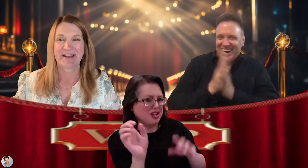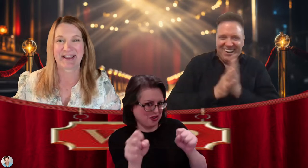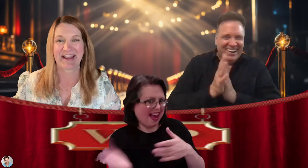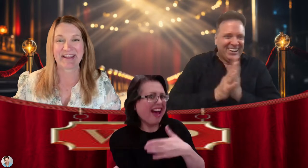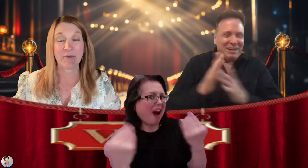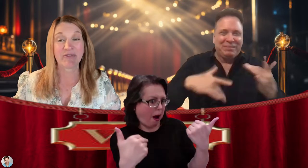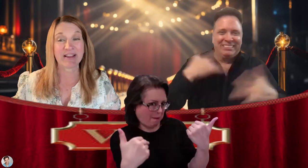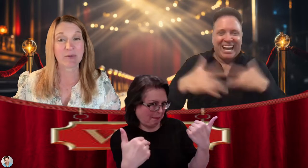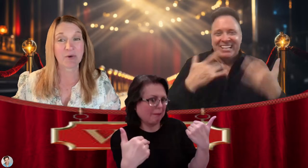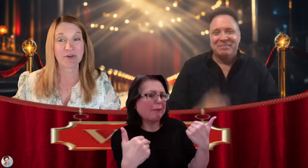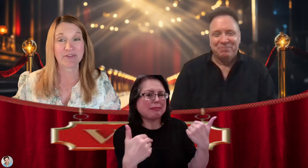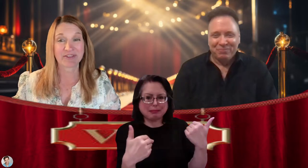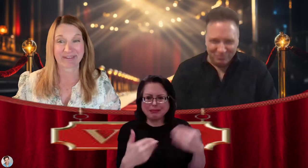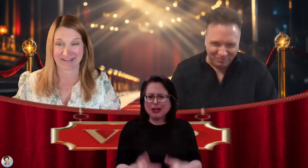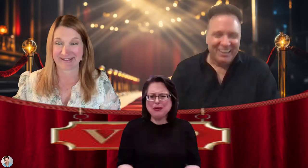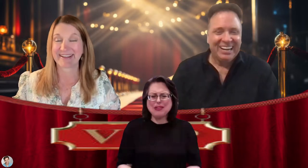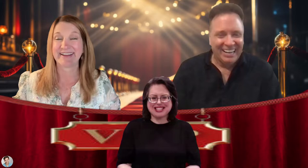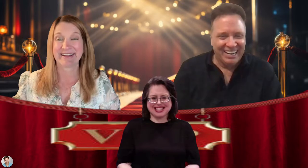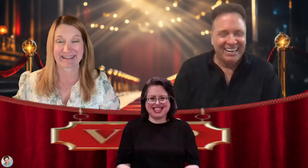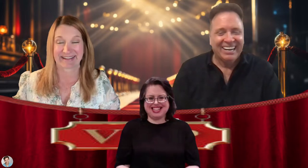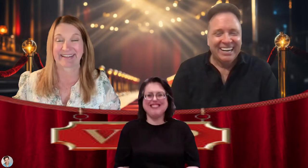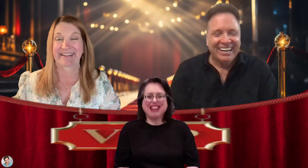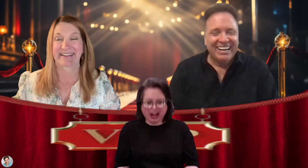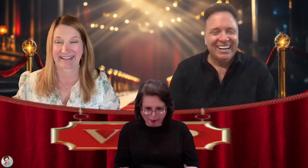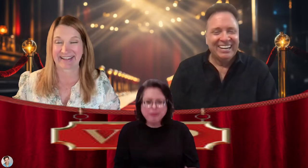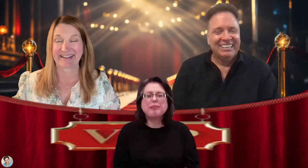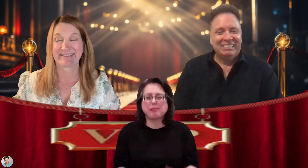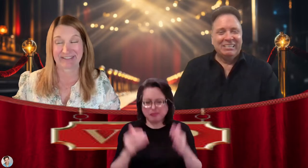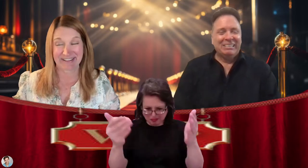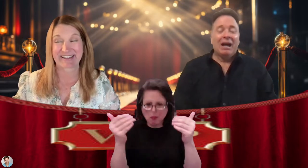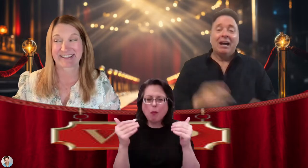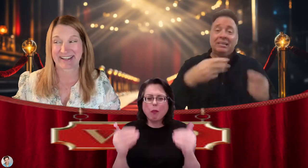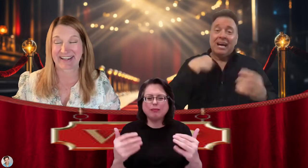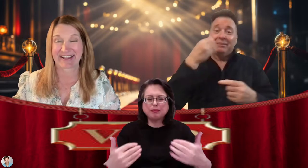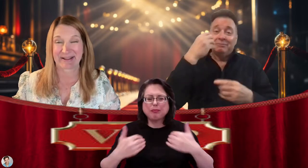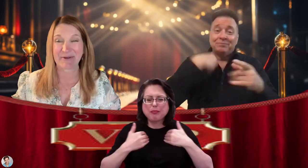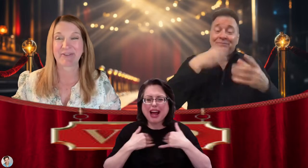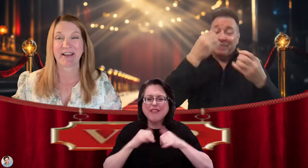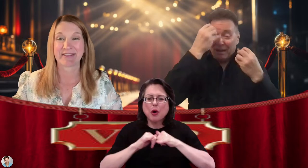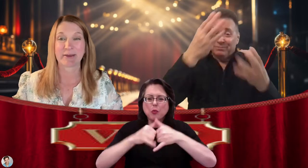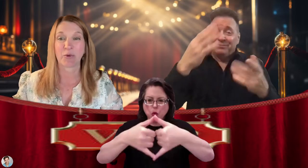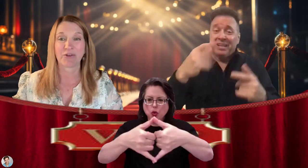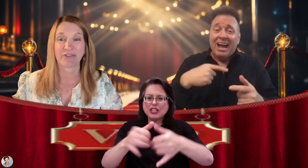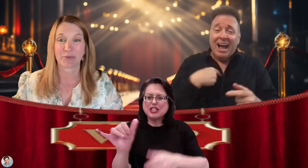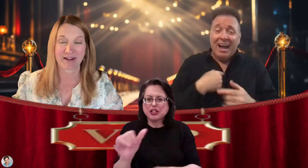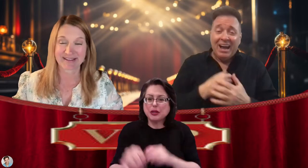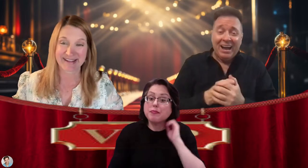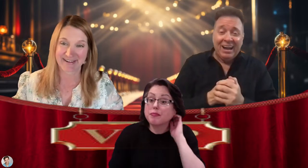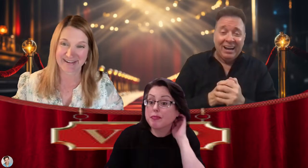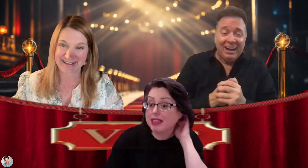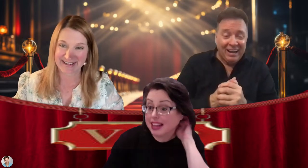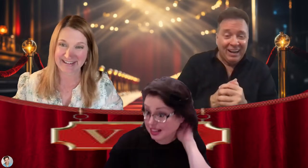And then we've got the awards. Oh, that's exciting. And then we've got the awards ceremony on Saturday night.